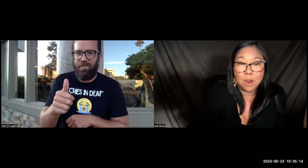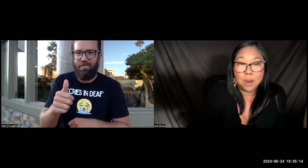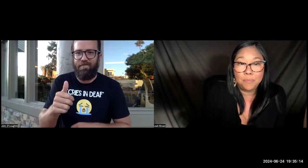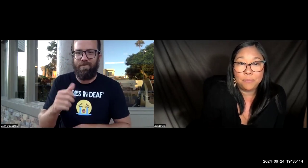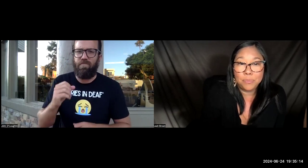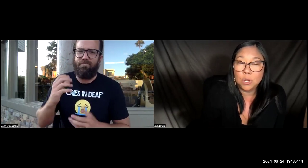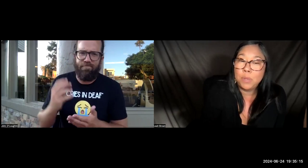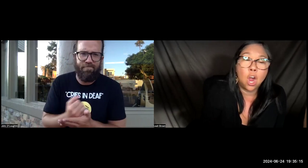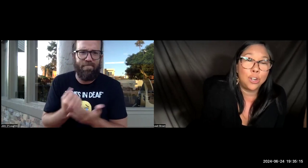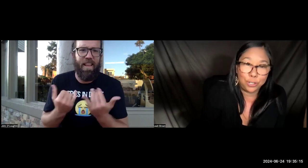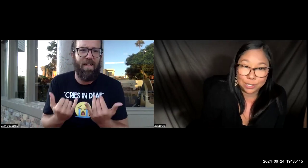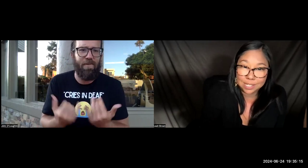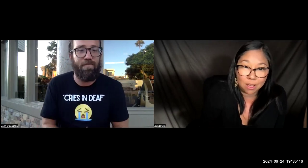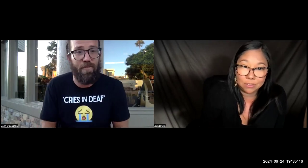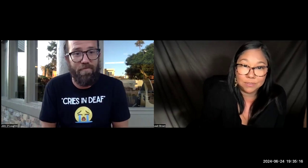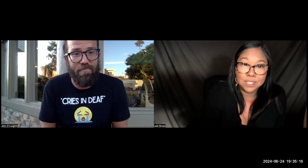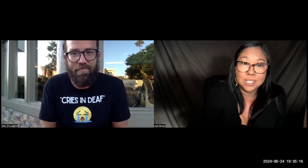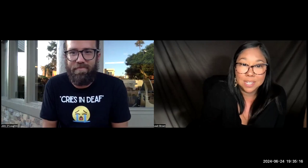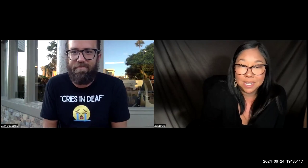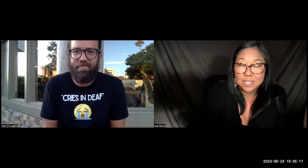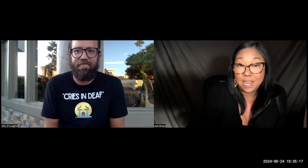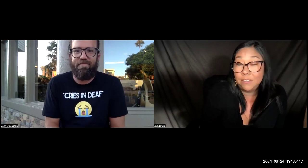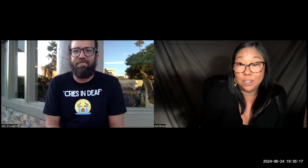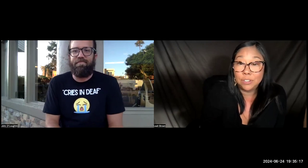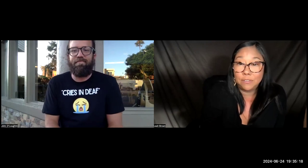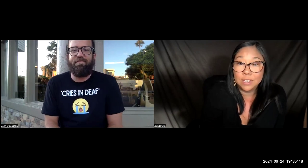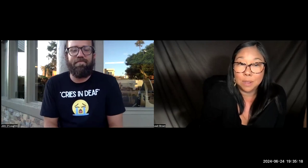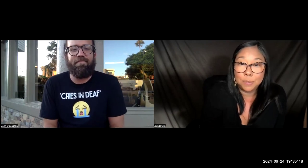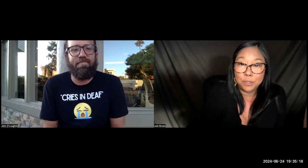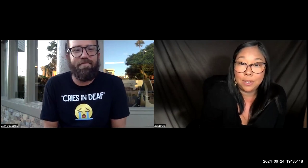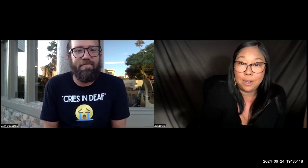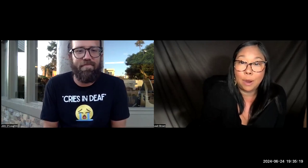So don't be hard on yourselves. Take advantage of this opportunity now.